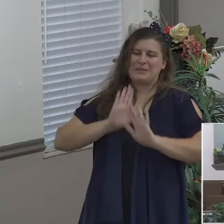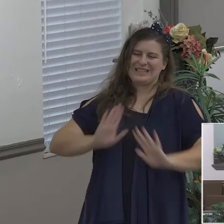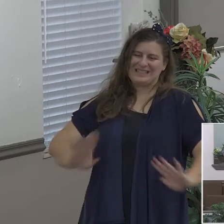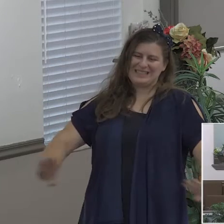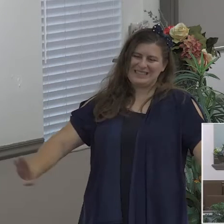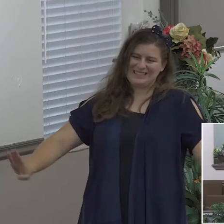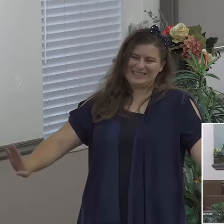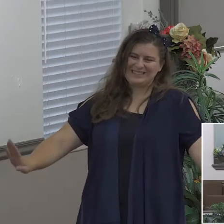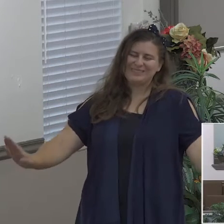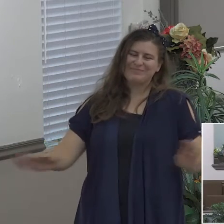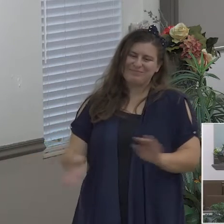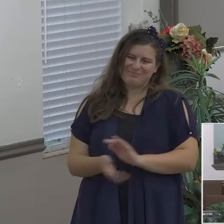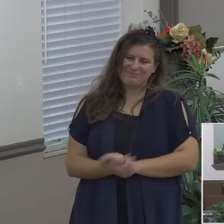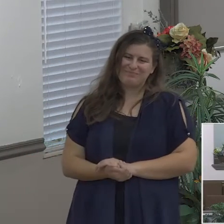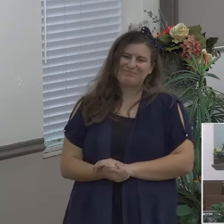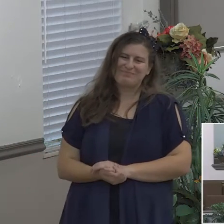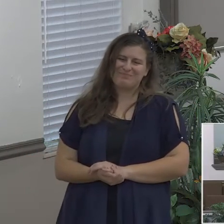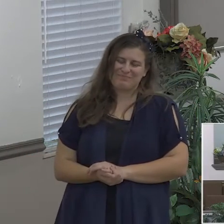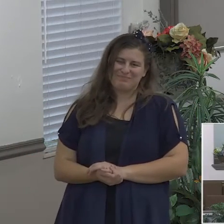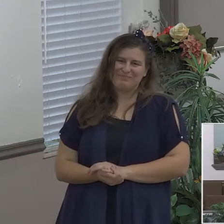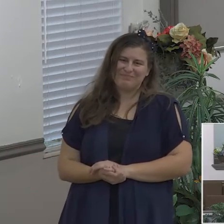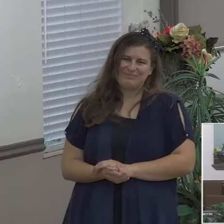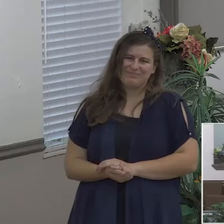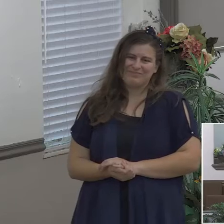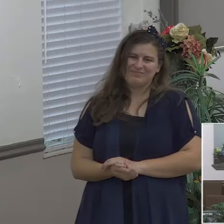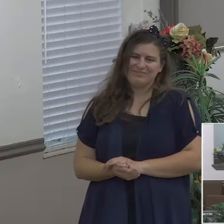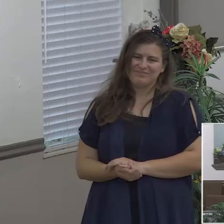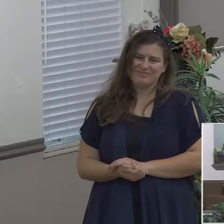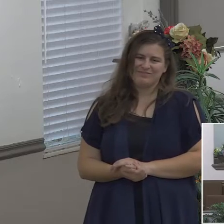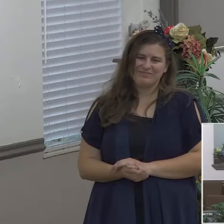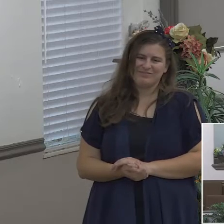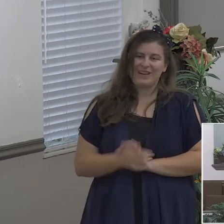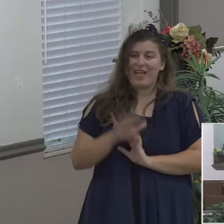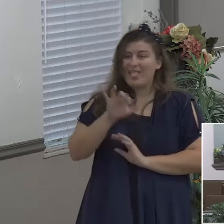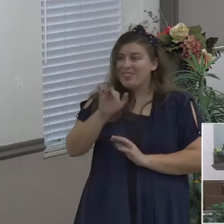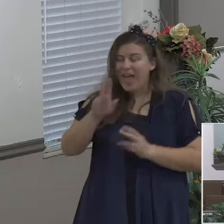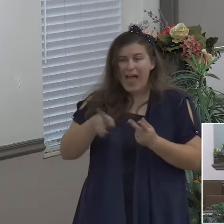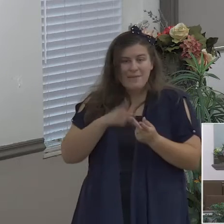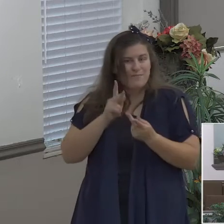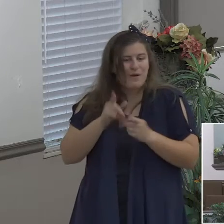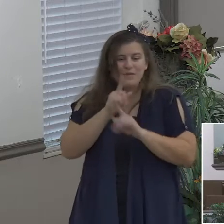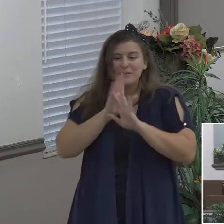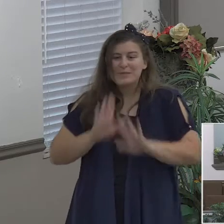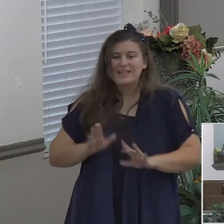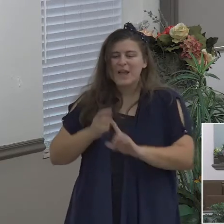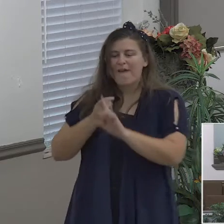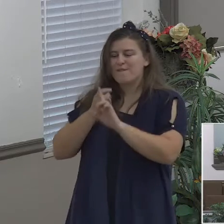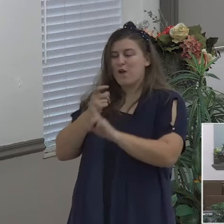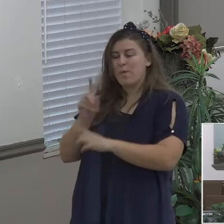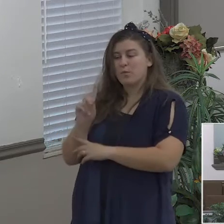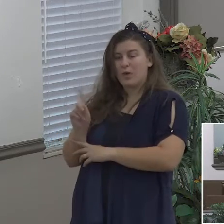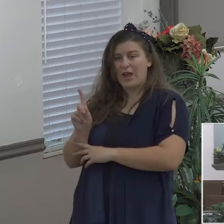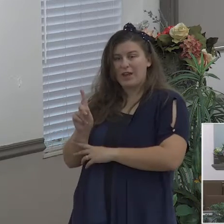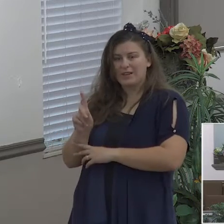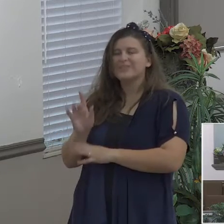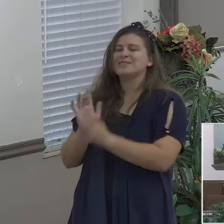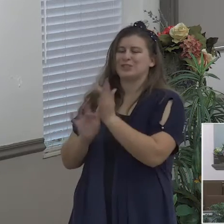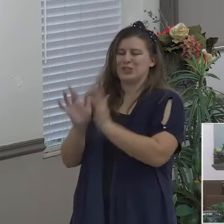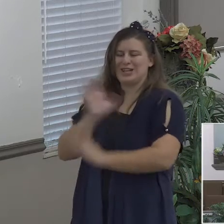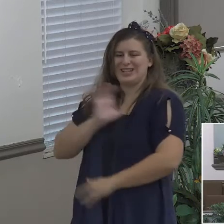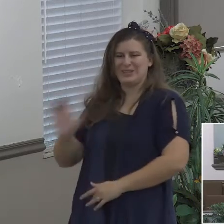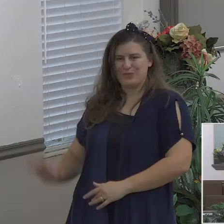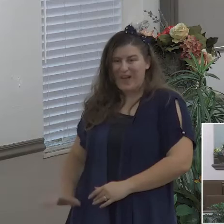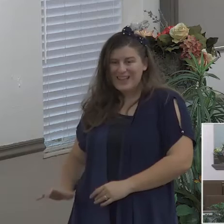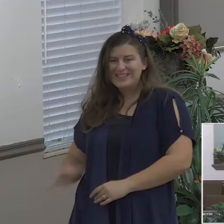that perfect peace it comes by Jesus Christ it also comes by the Holy Spirit Galatians chapter 5 verse 22